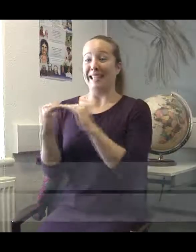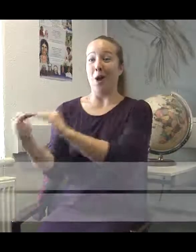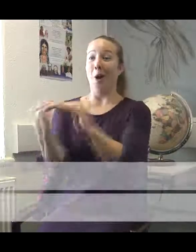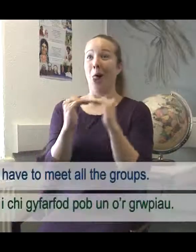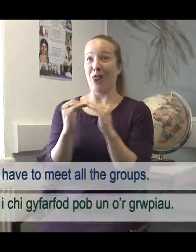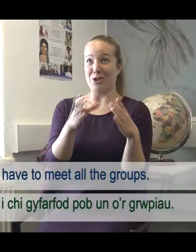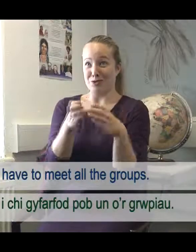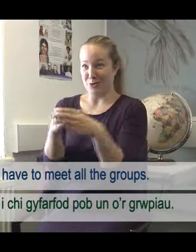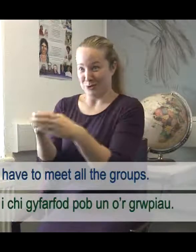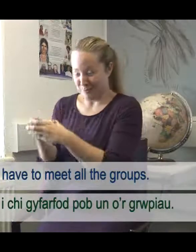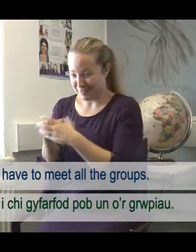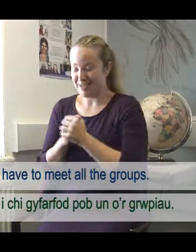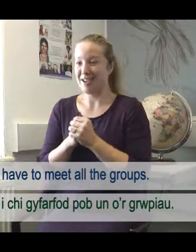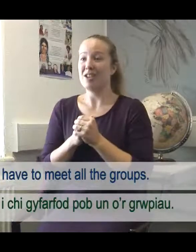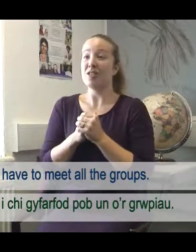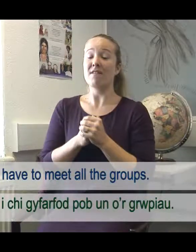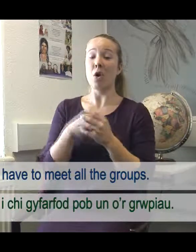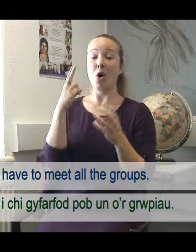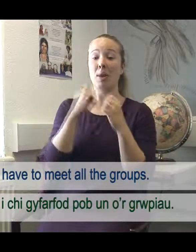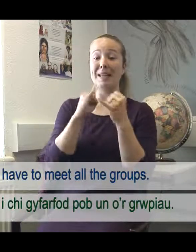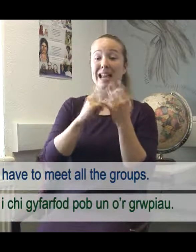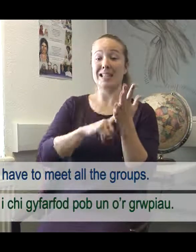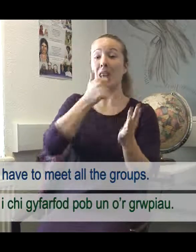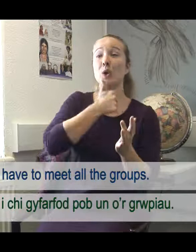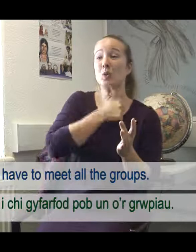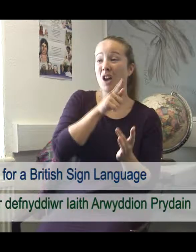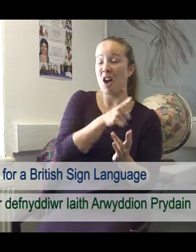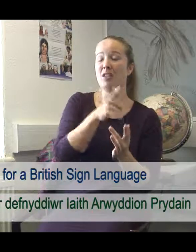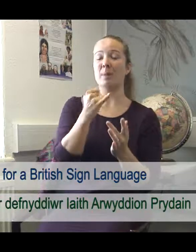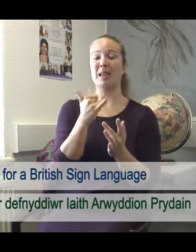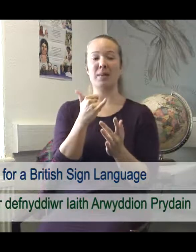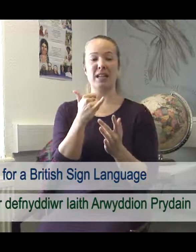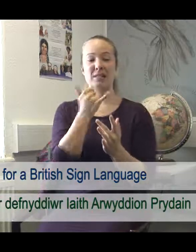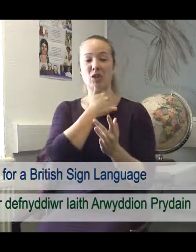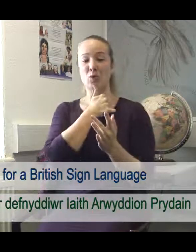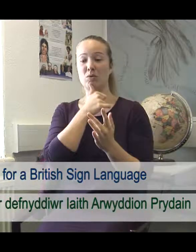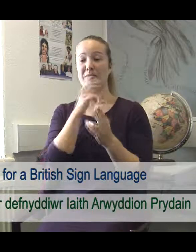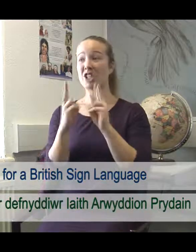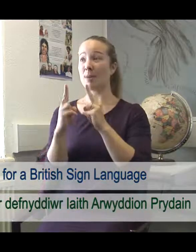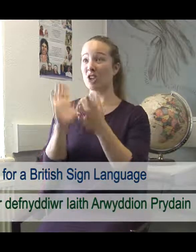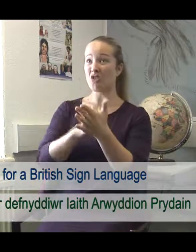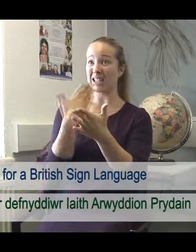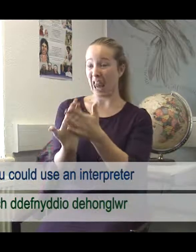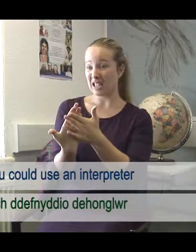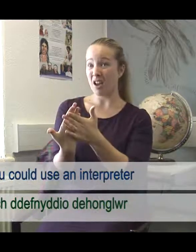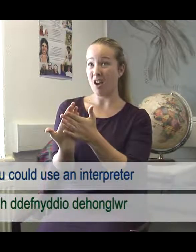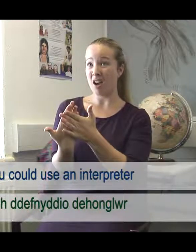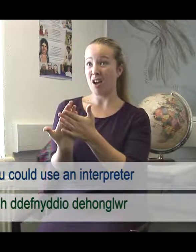Right, you'd have to meet all the groups. Obviously for the British Sign Language user, you could use an